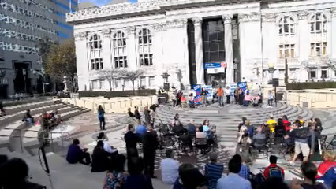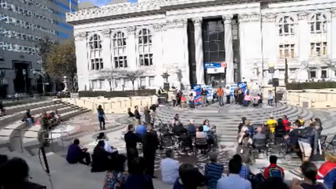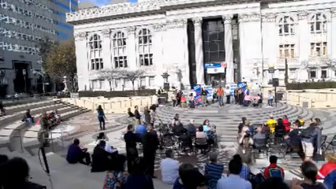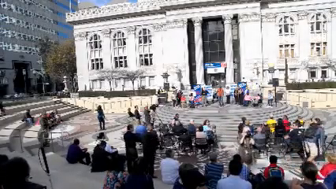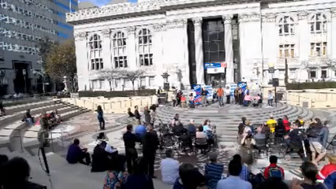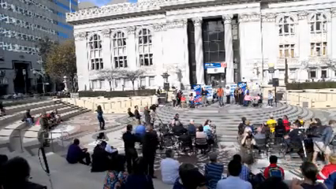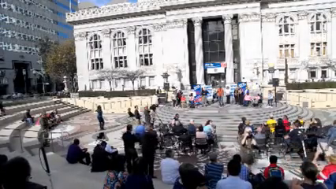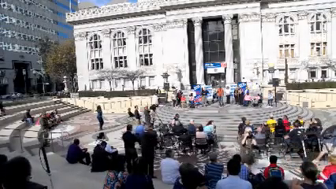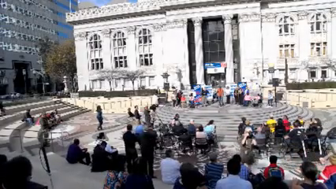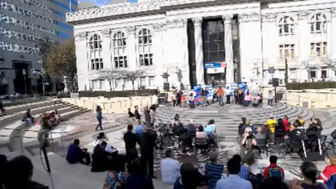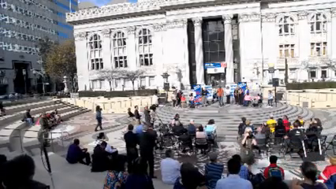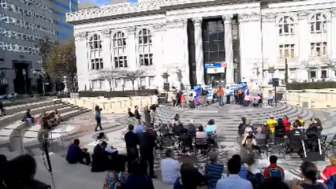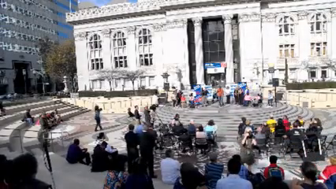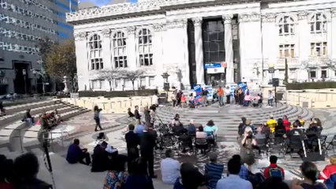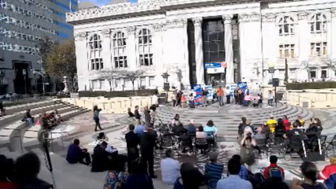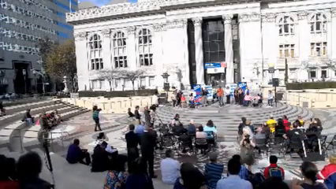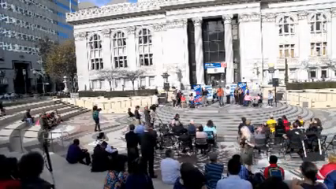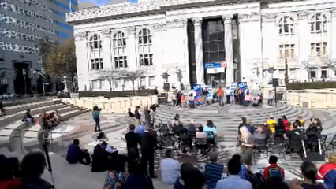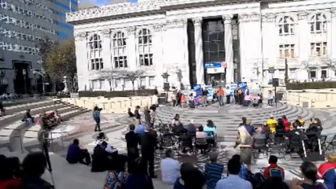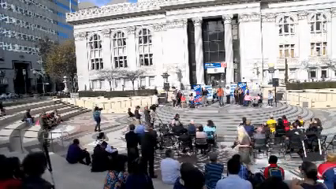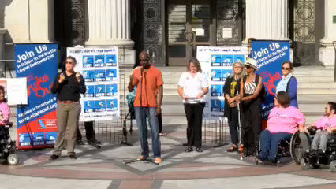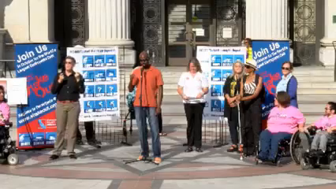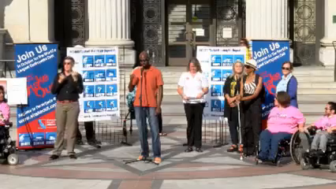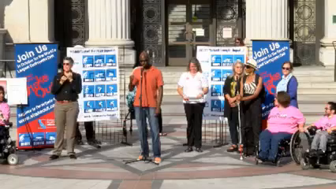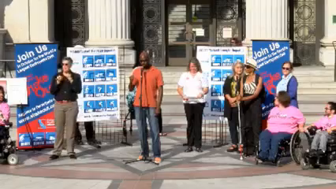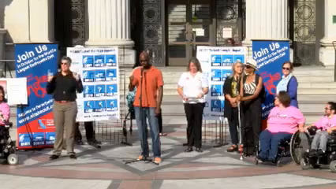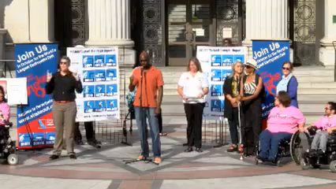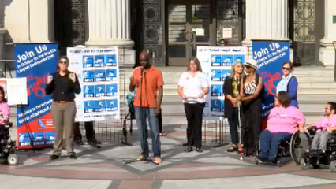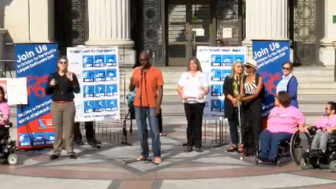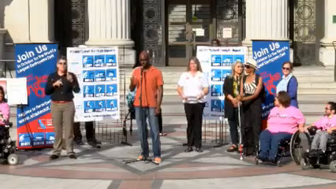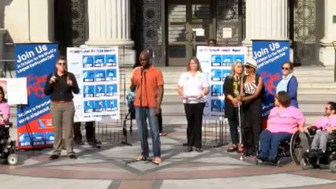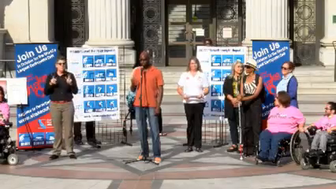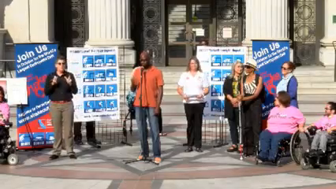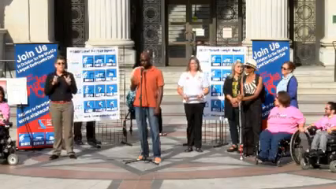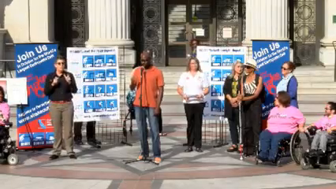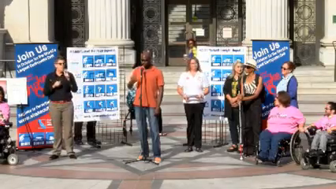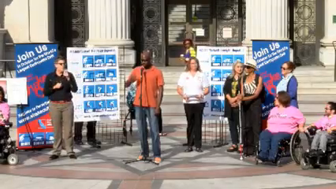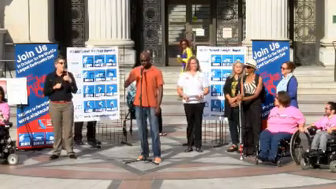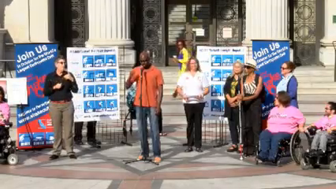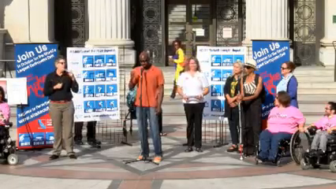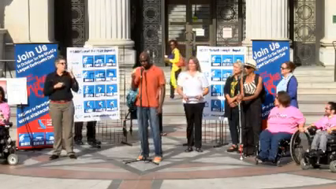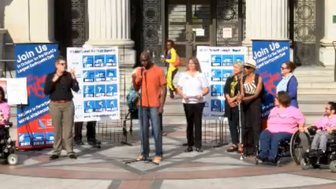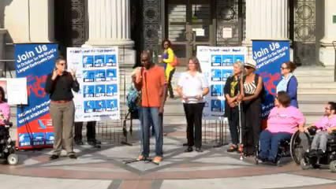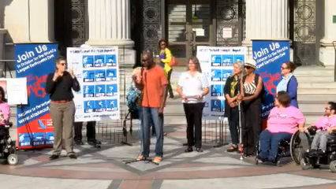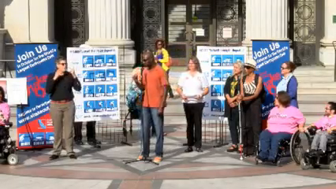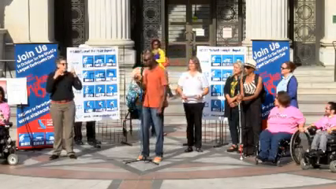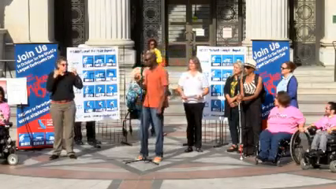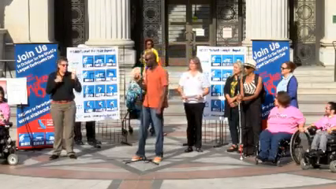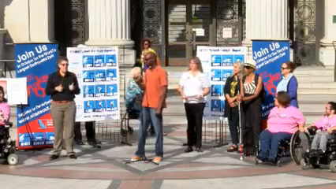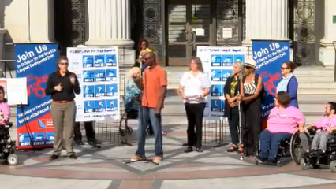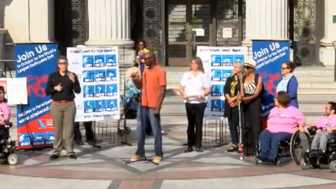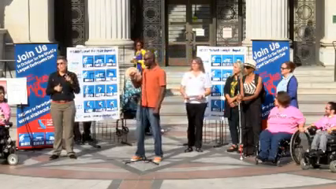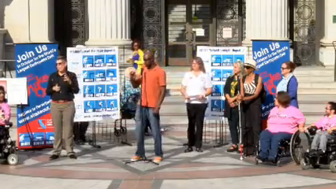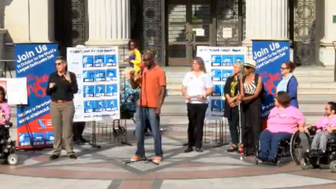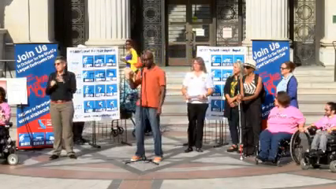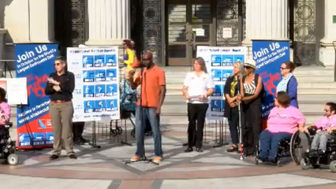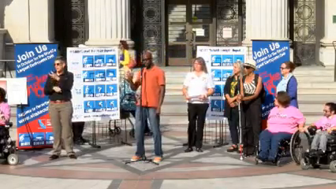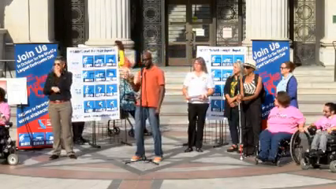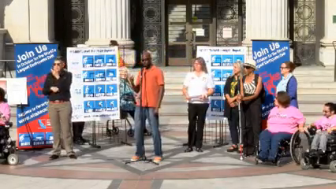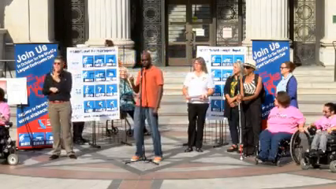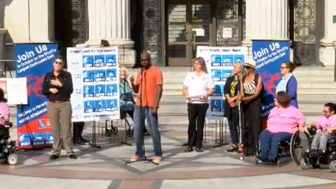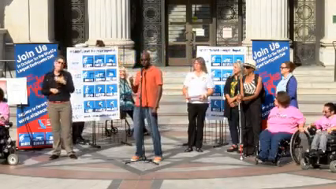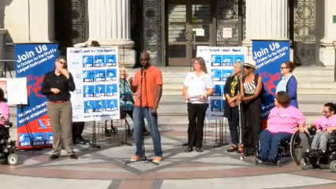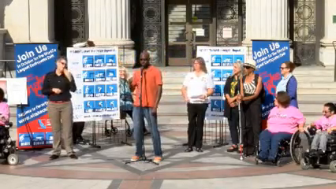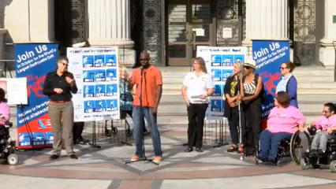independence of people with visual impairments and totally blind. So thank you very much, everyone. Remember,